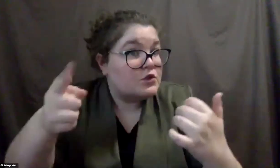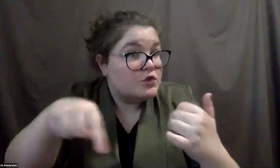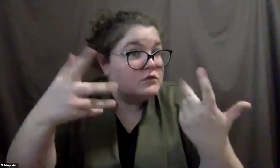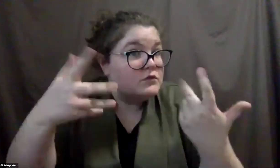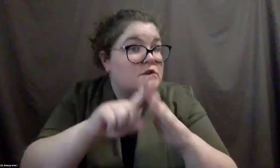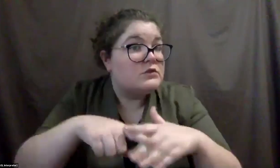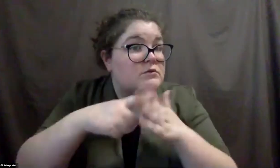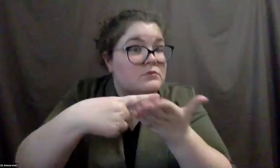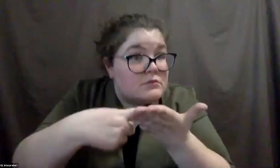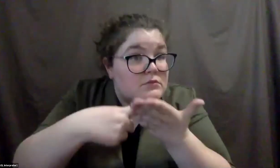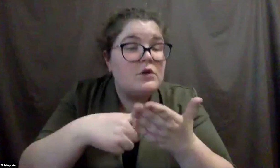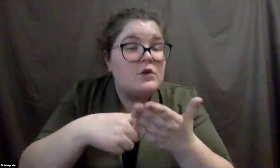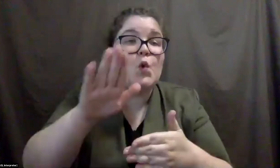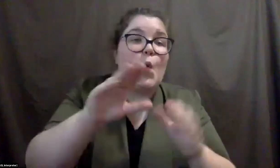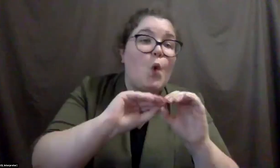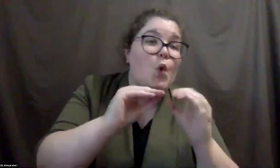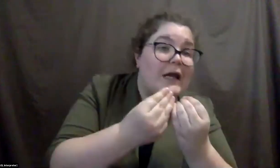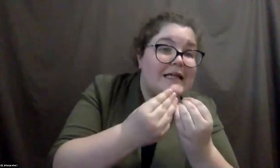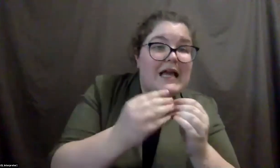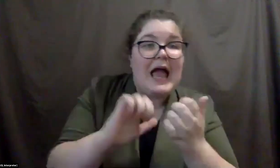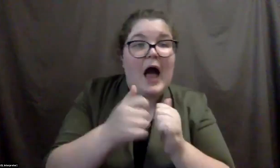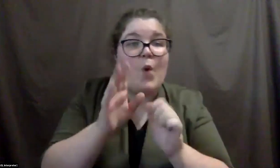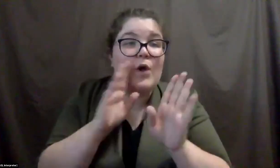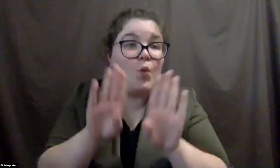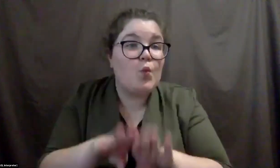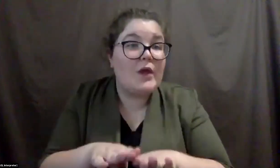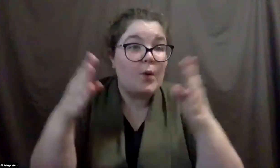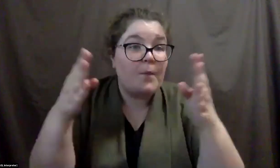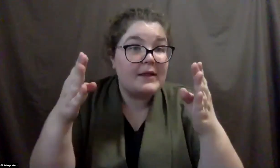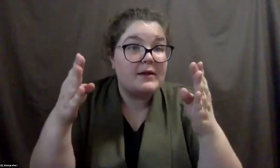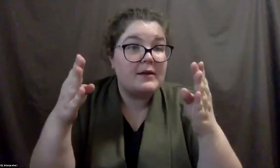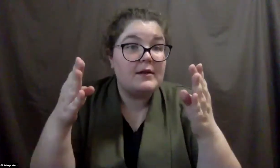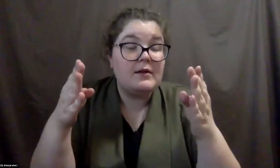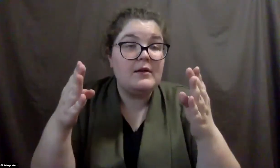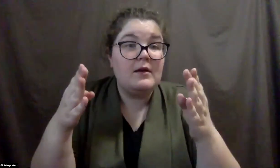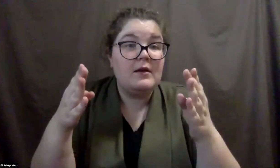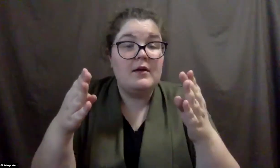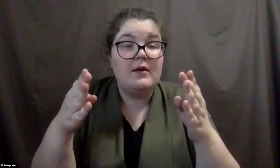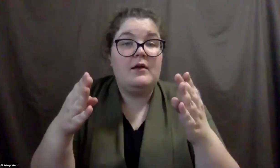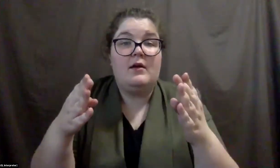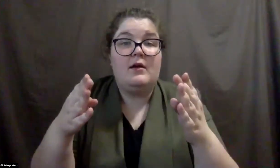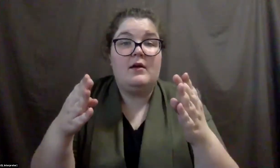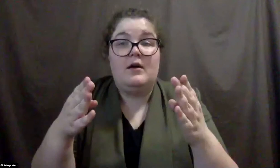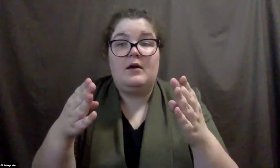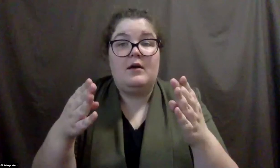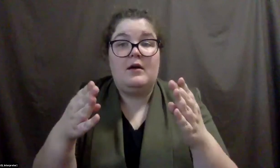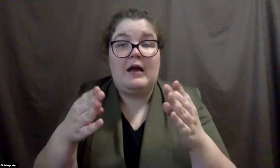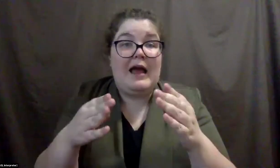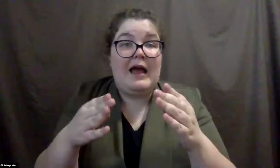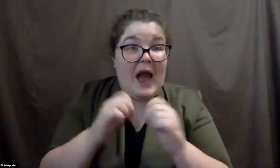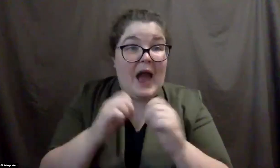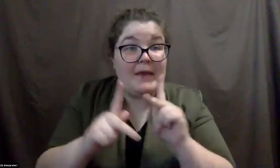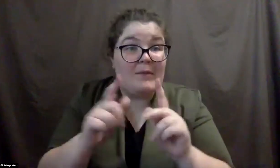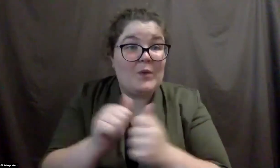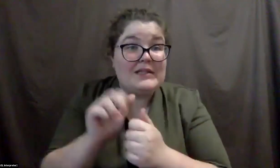whatever location you might reopen at? And, um, and, how people with disabilities could